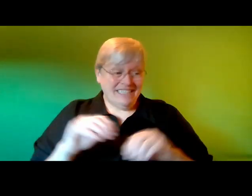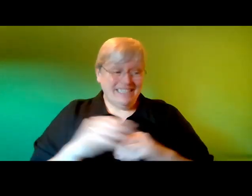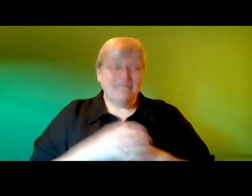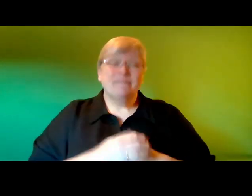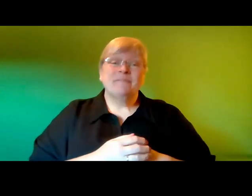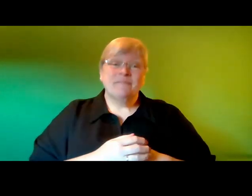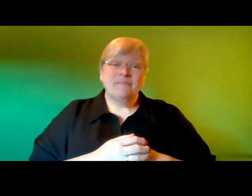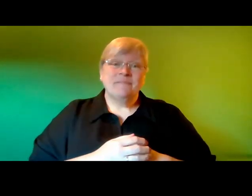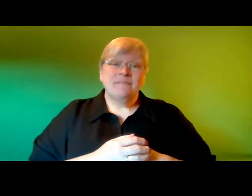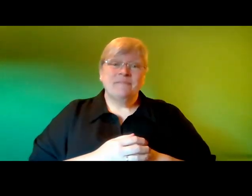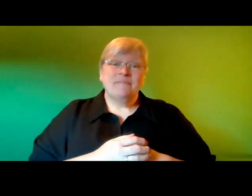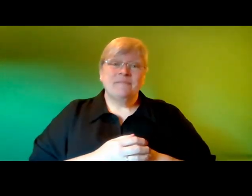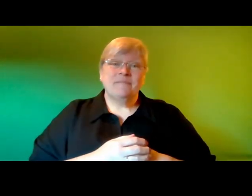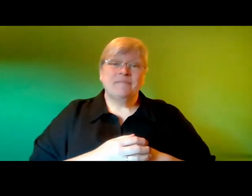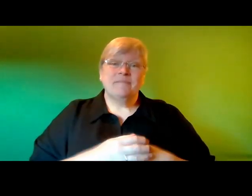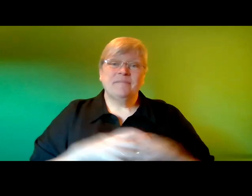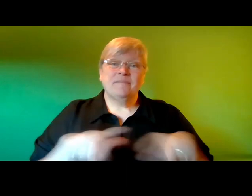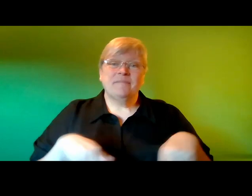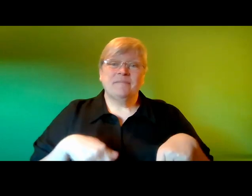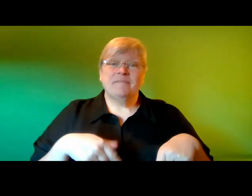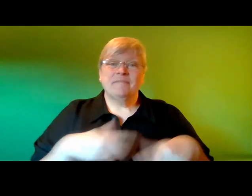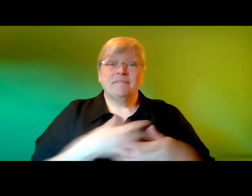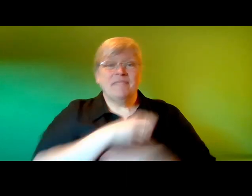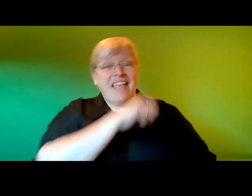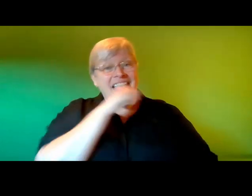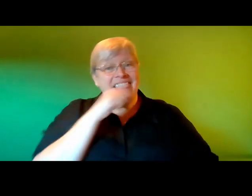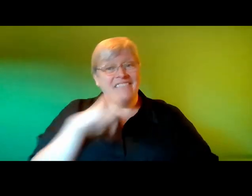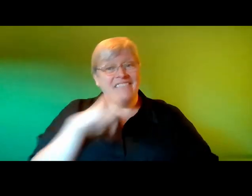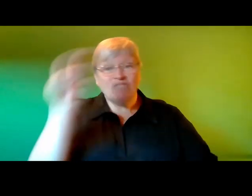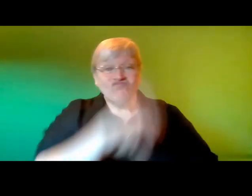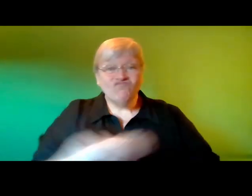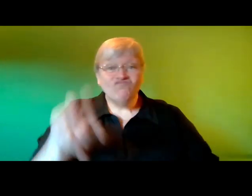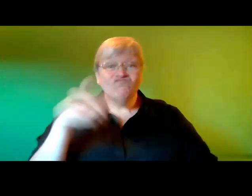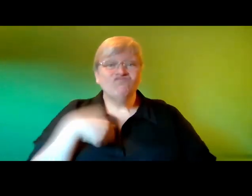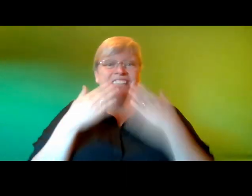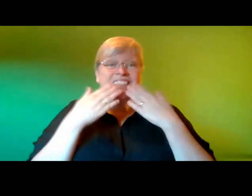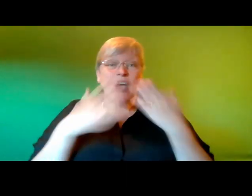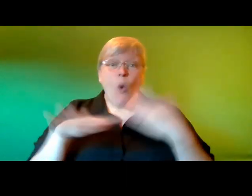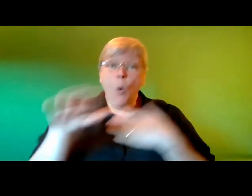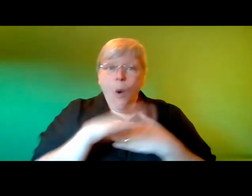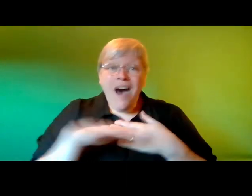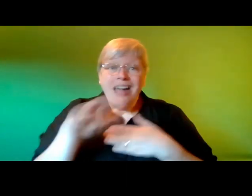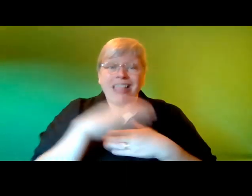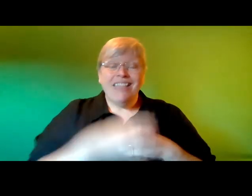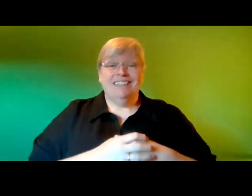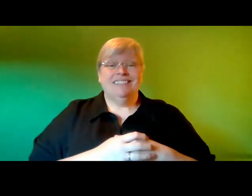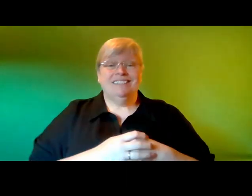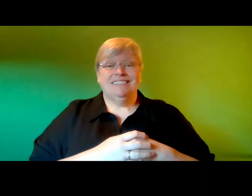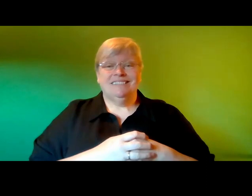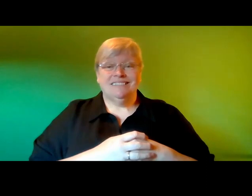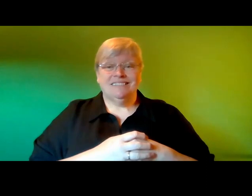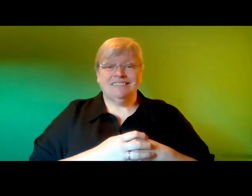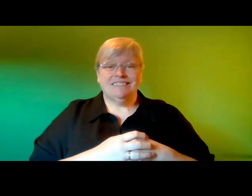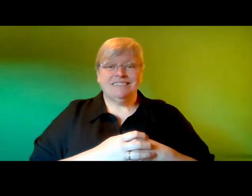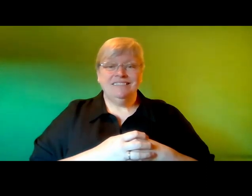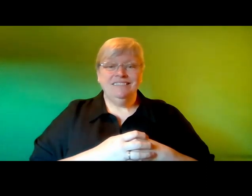out by our lovely writers um and i just want say thank you so much to all the writers as well um